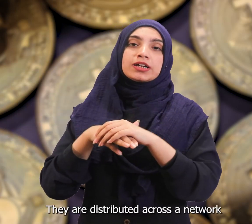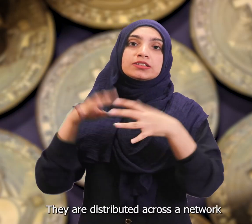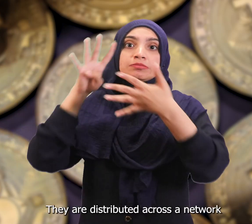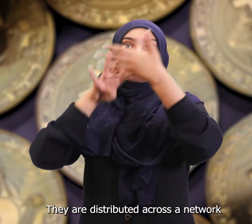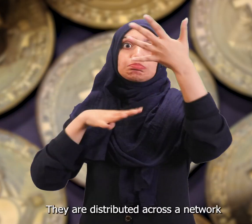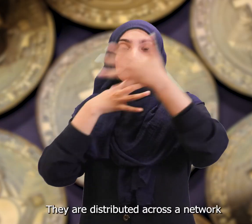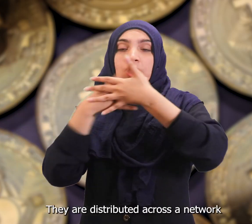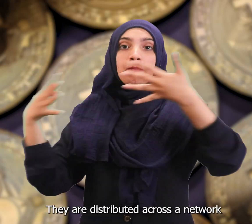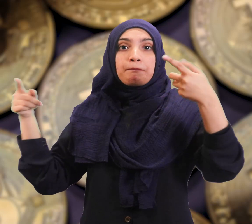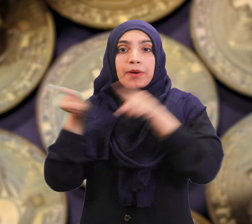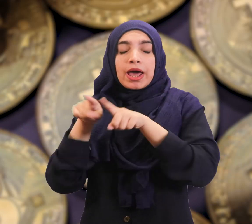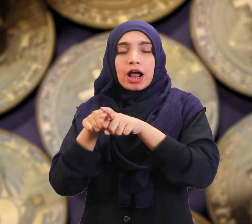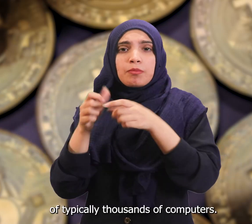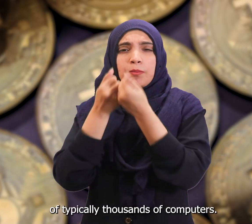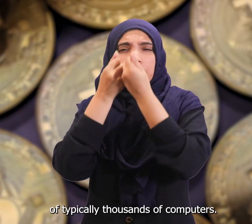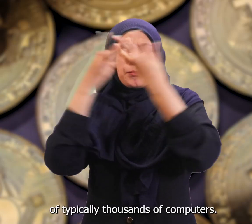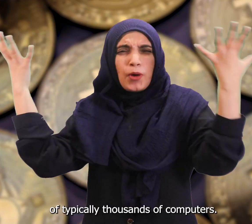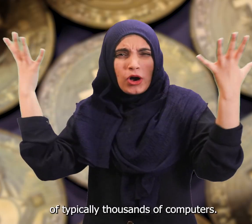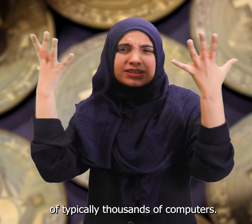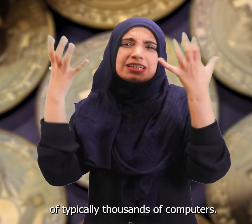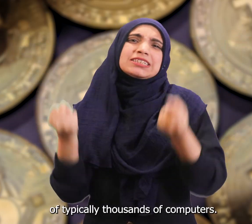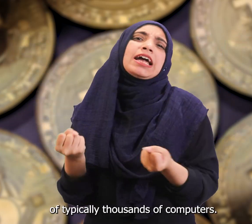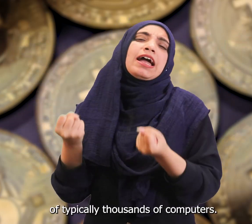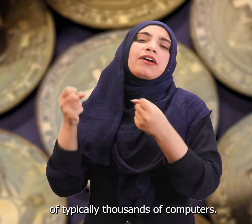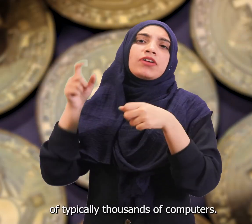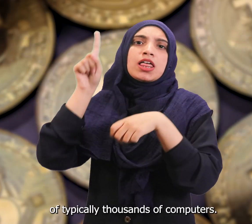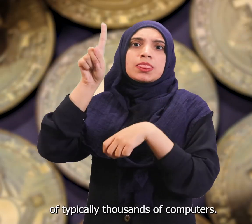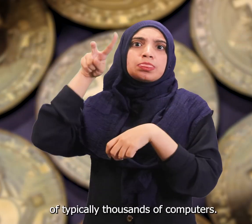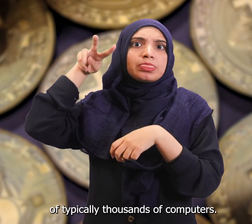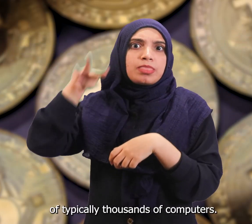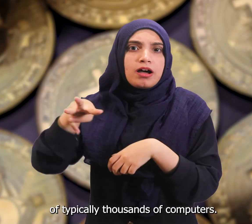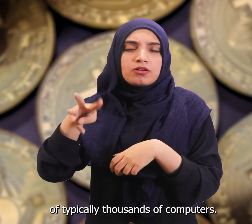a network of typically thousands of computers.